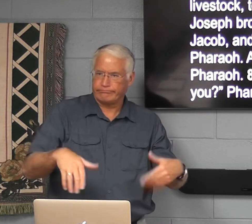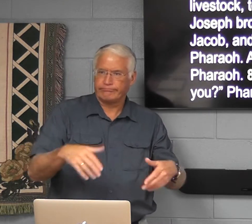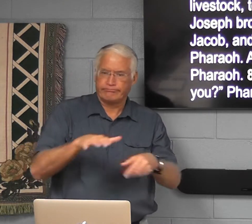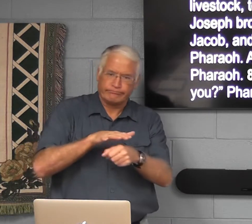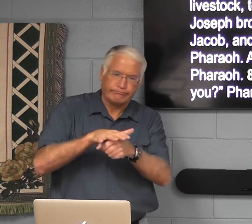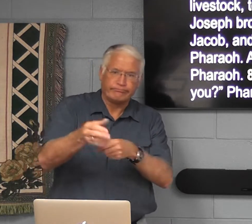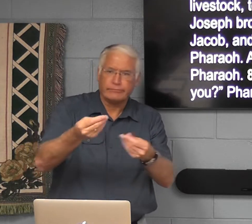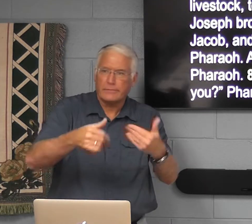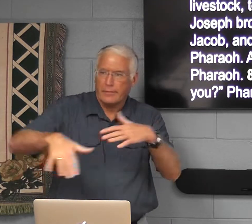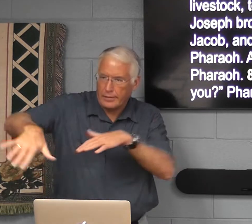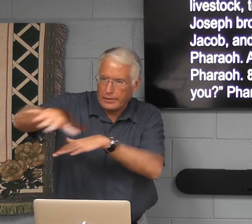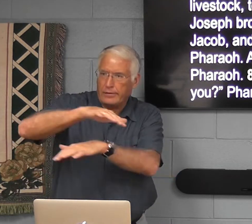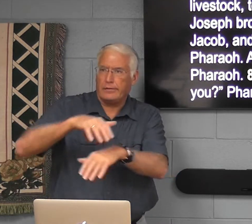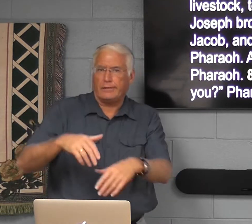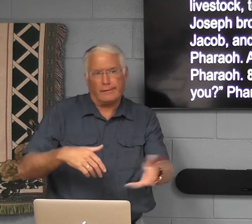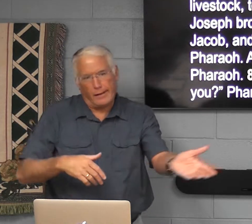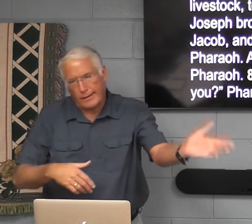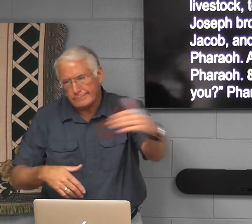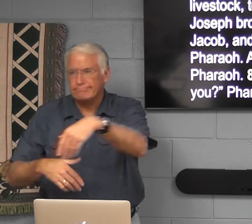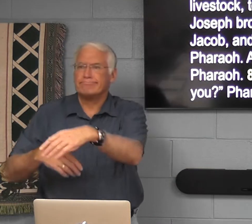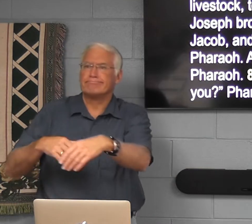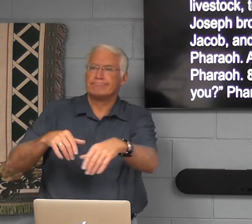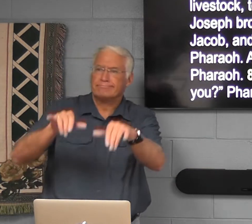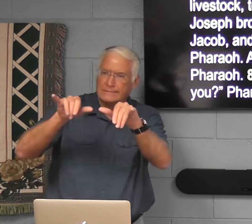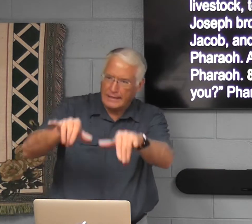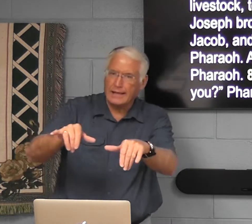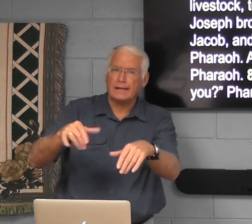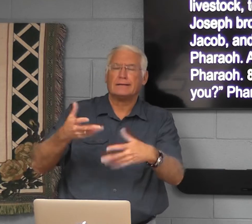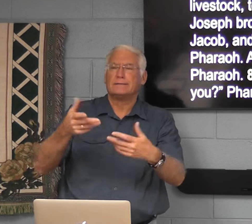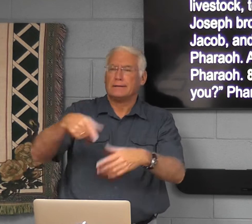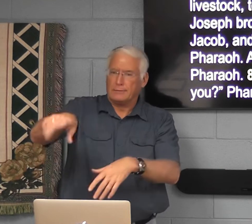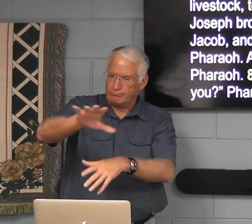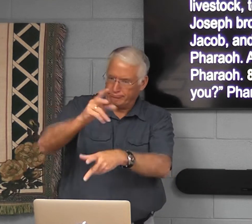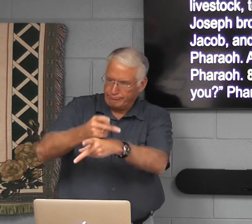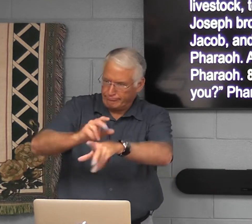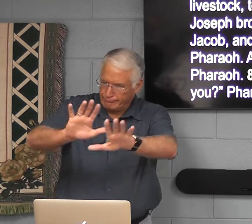had given so much and invited them in to stay.